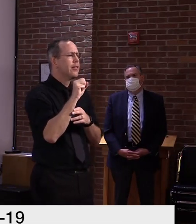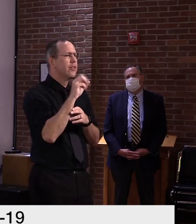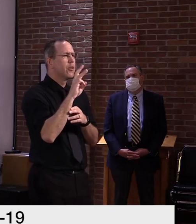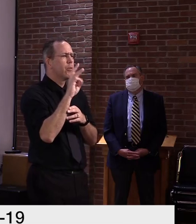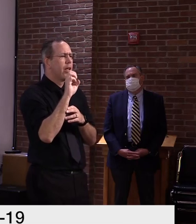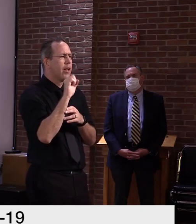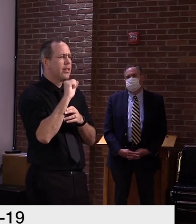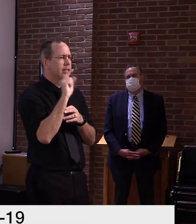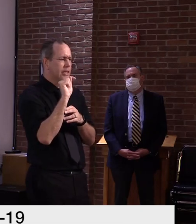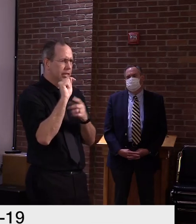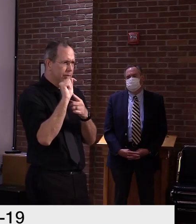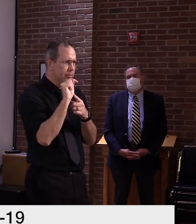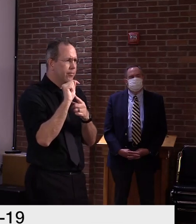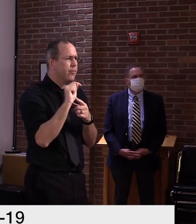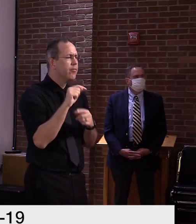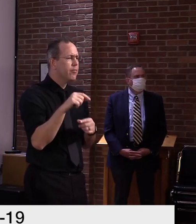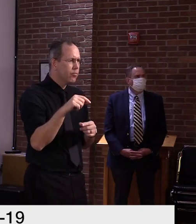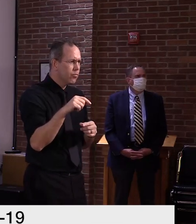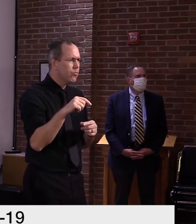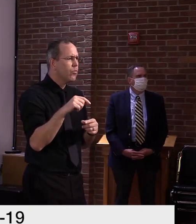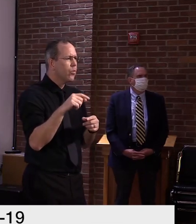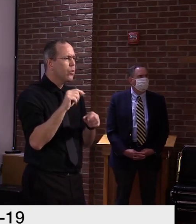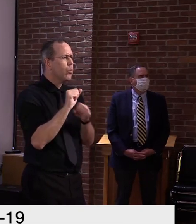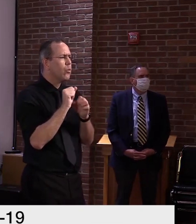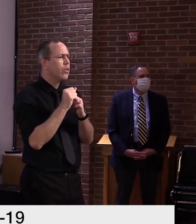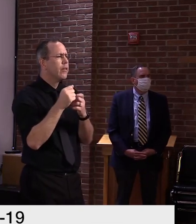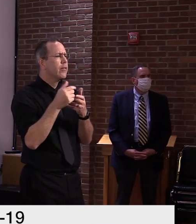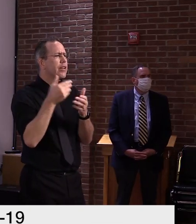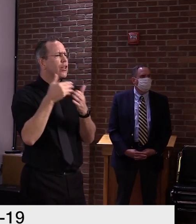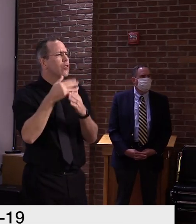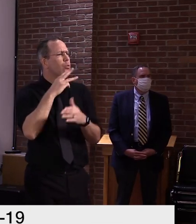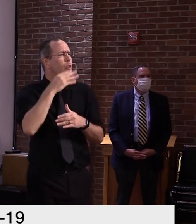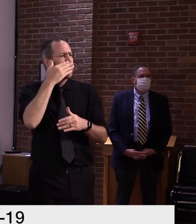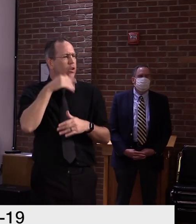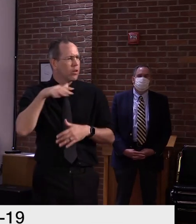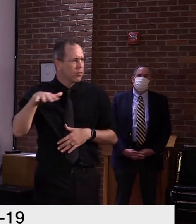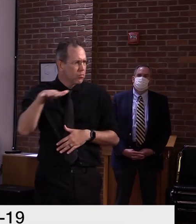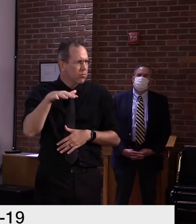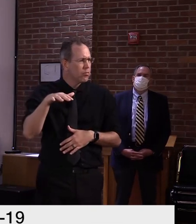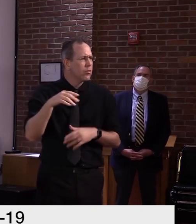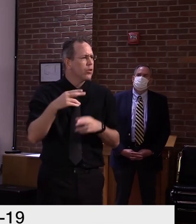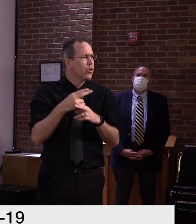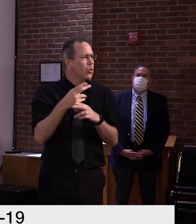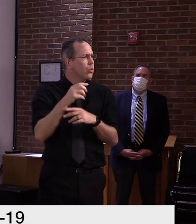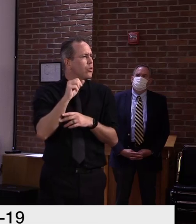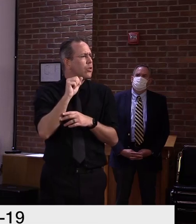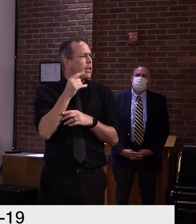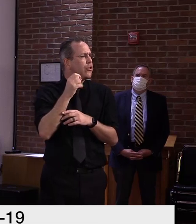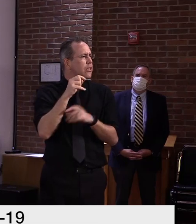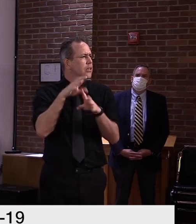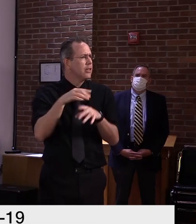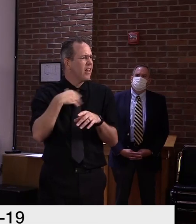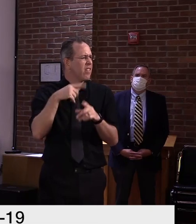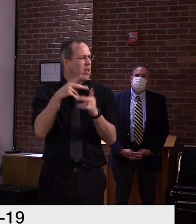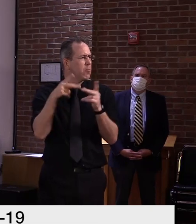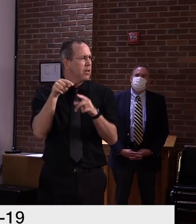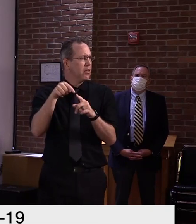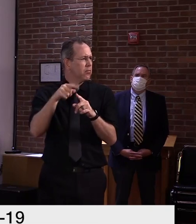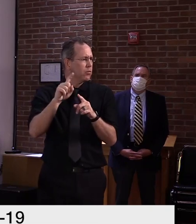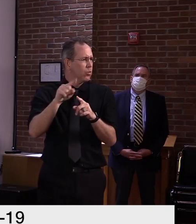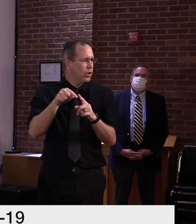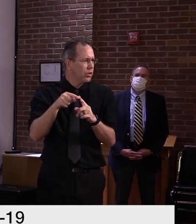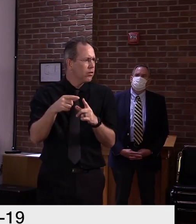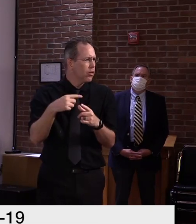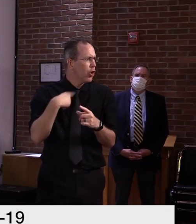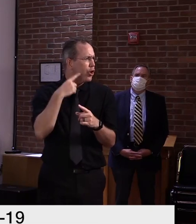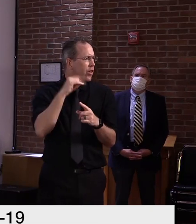was, uh, using the test. So that's the other site that I'm aware of. I was actually aware of it before, the news story, but,